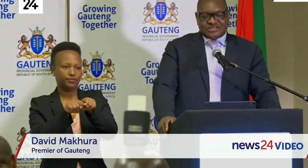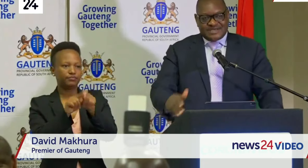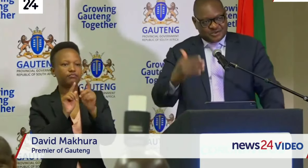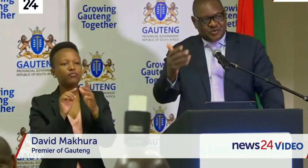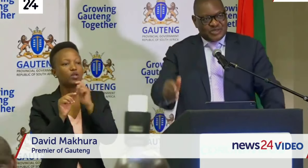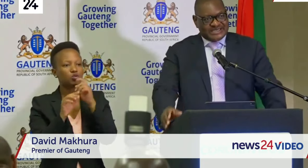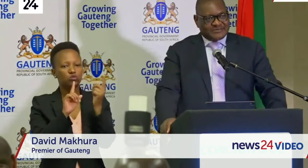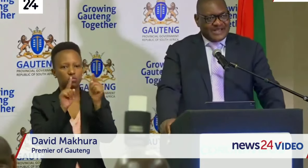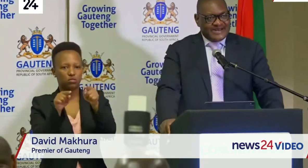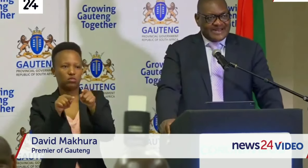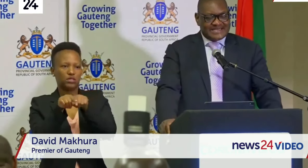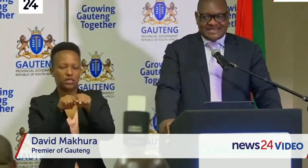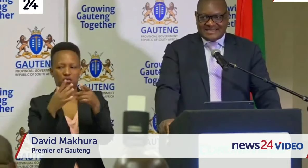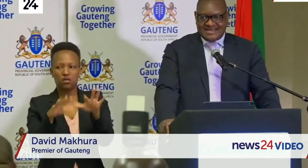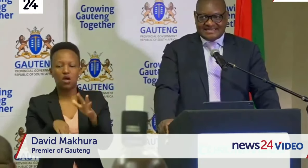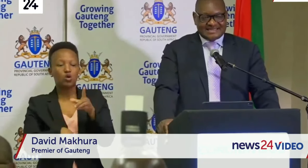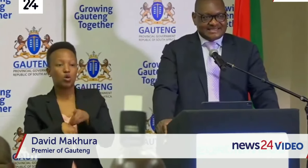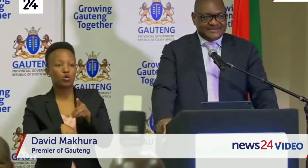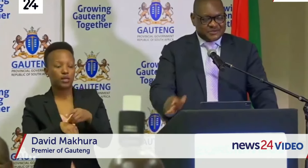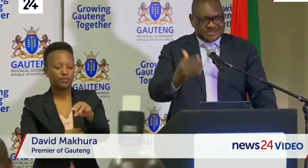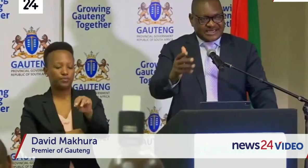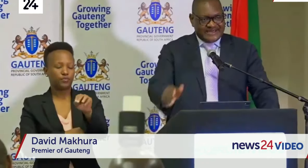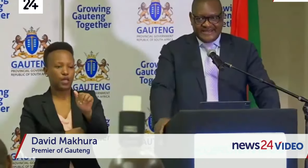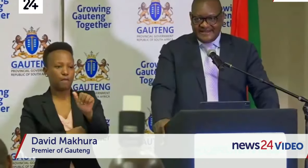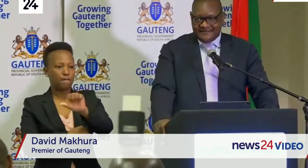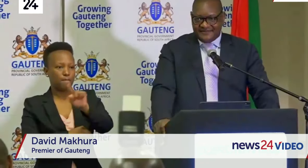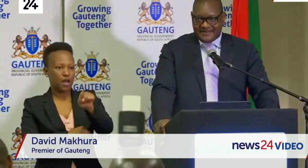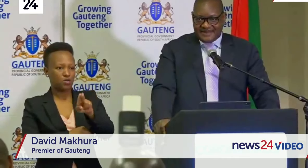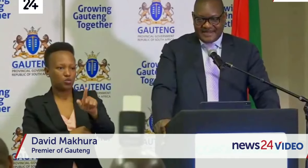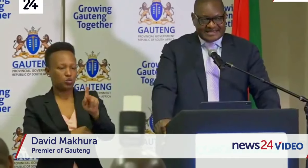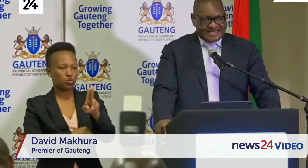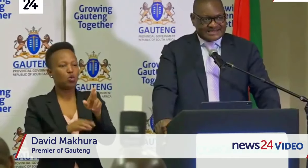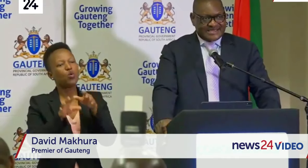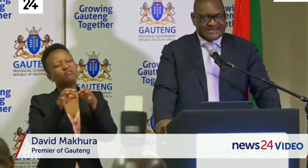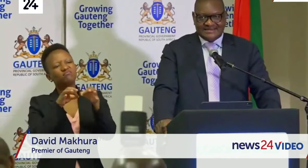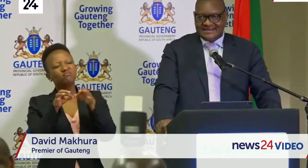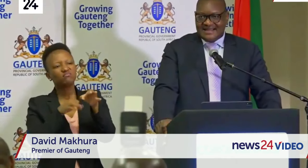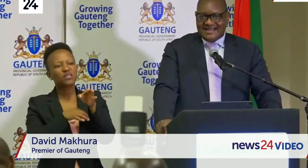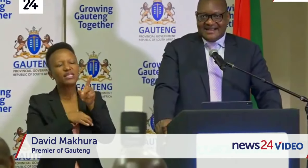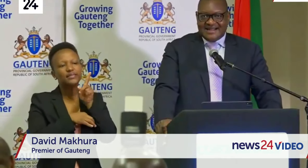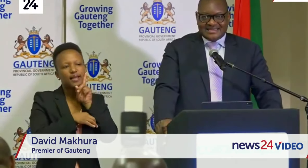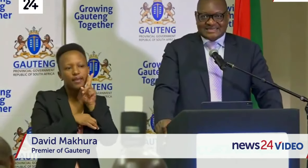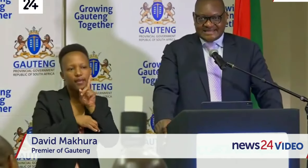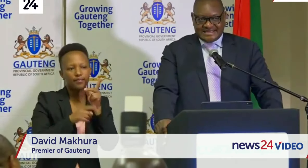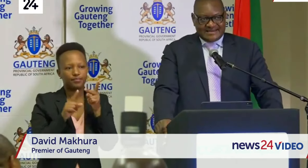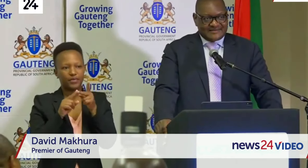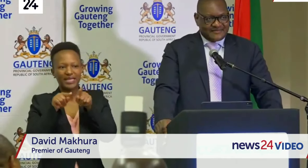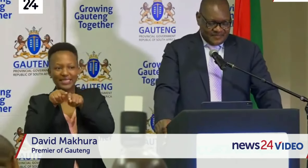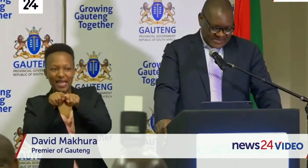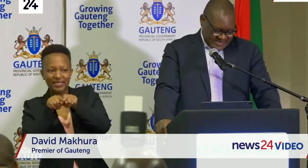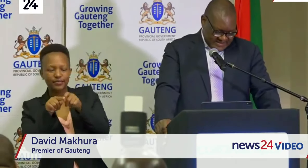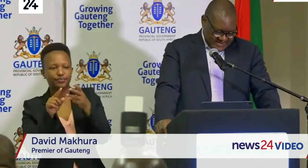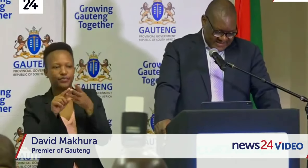Dr. Masuku will explain later the relationship between screening and testing and tracing.